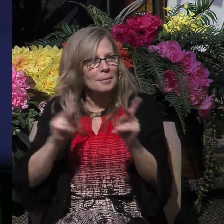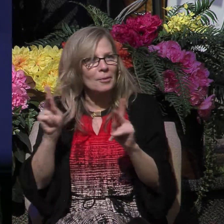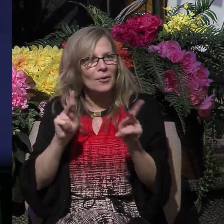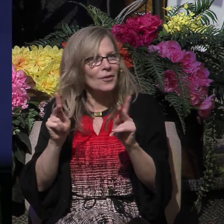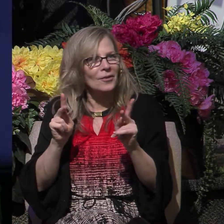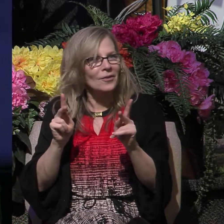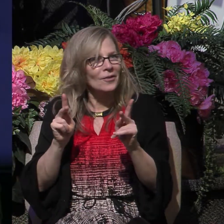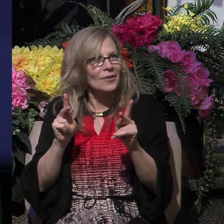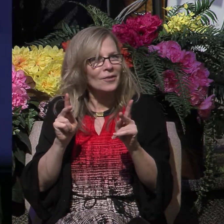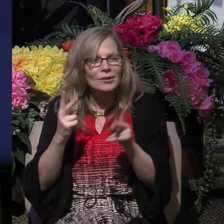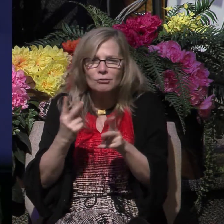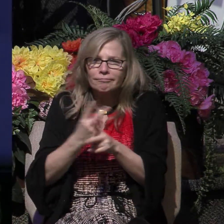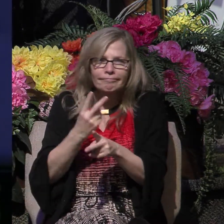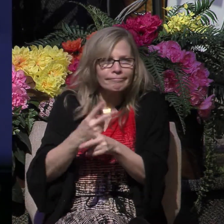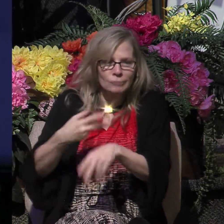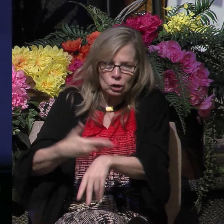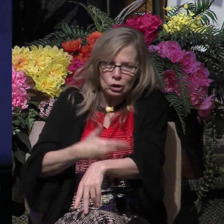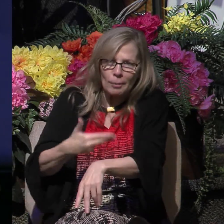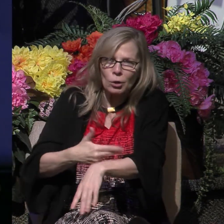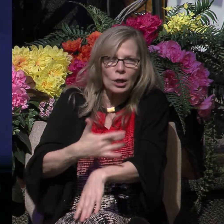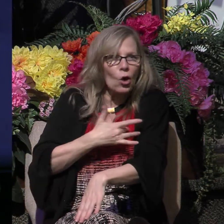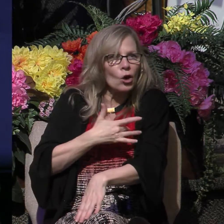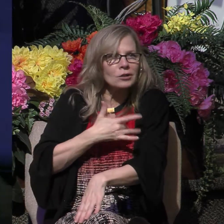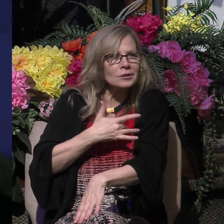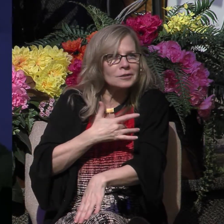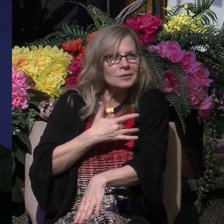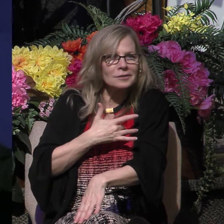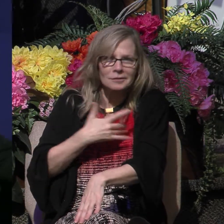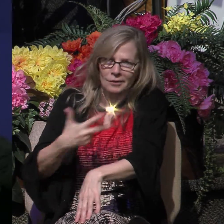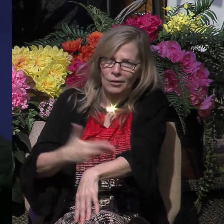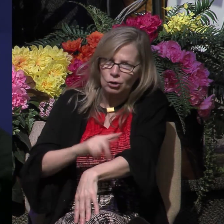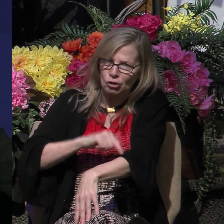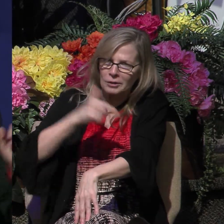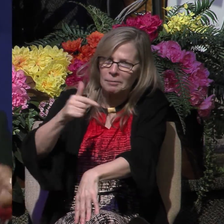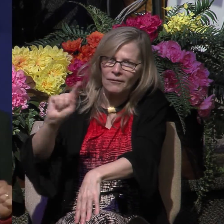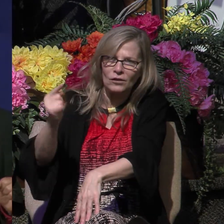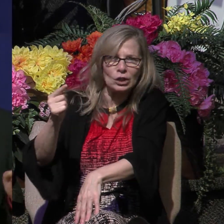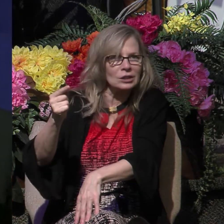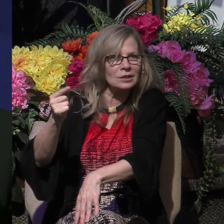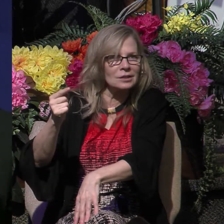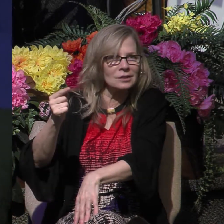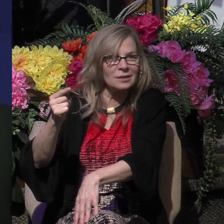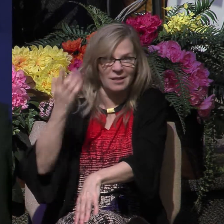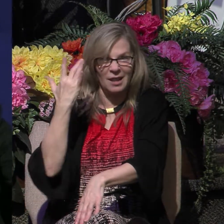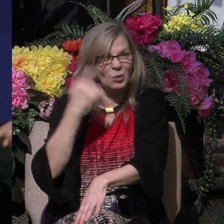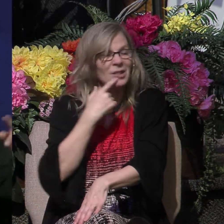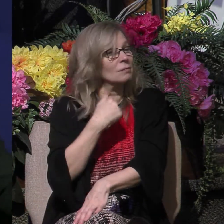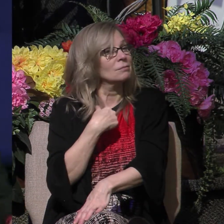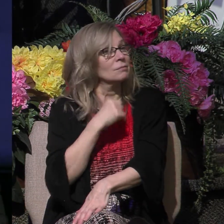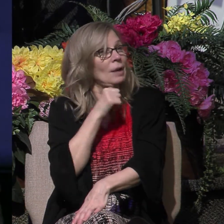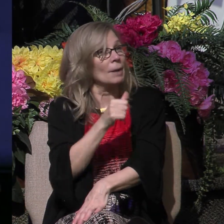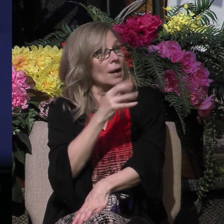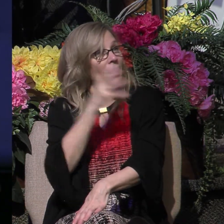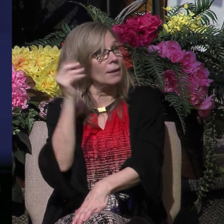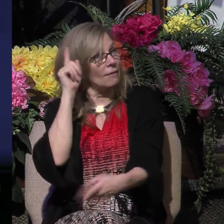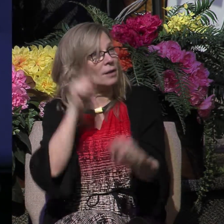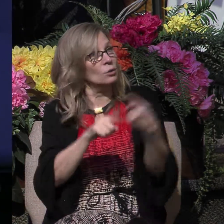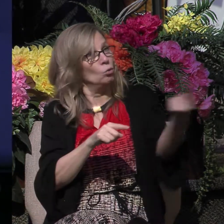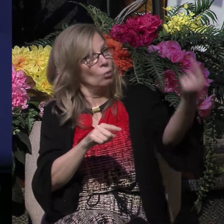His shepherding heart always put the sheep first. I mean, that's why he said, we're not leaving the jail until they come and acknowledge that they've done